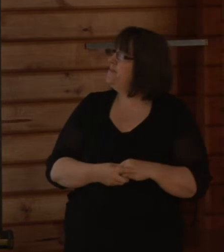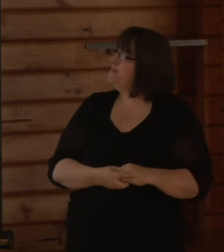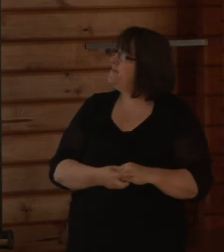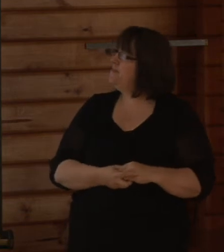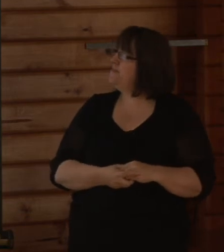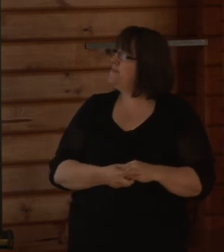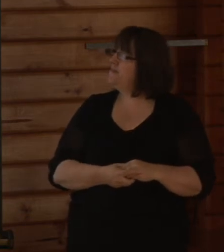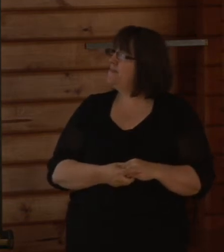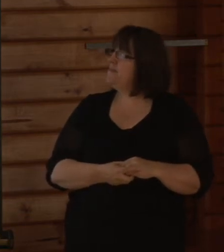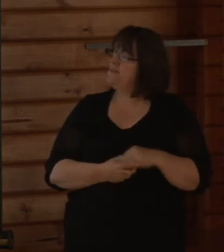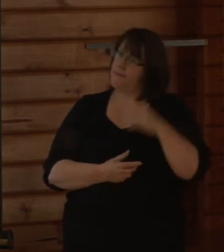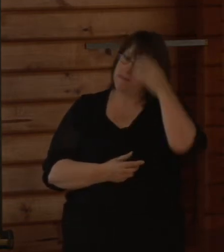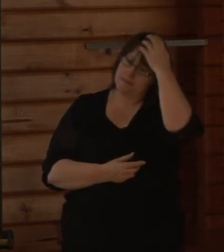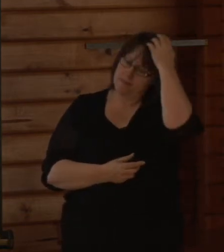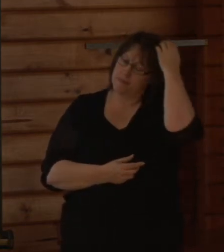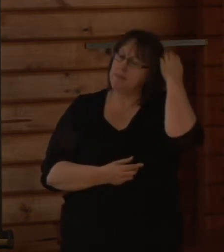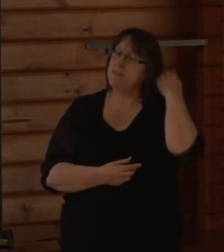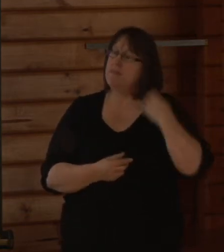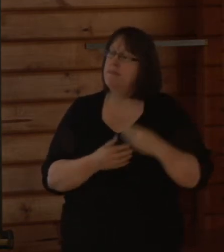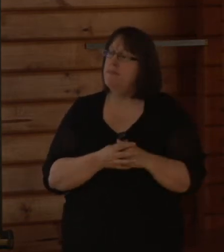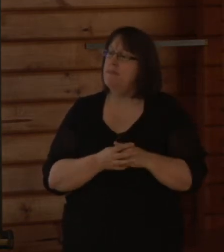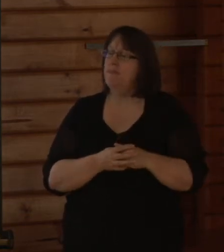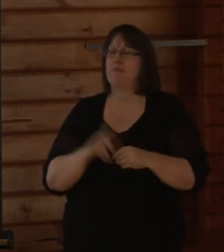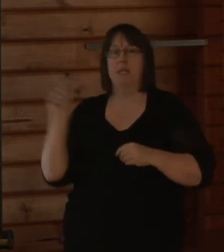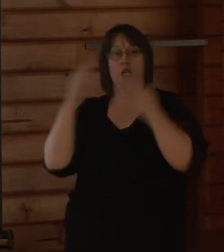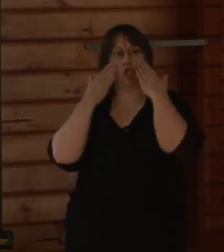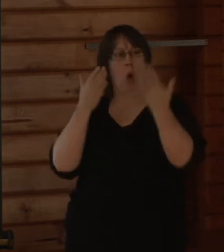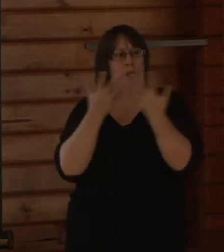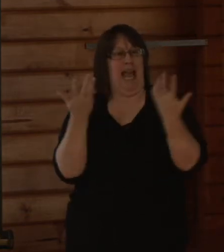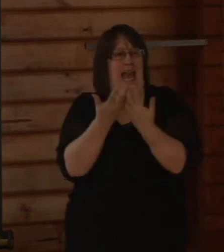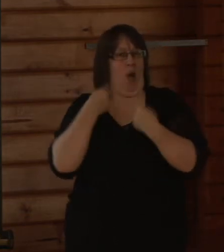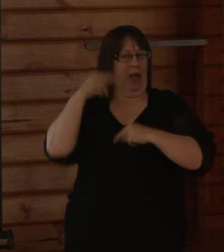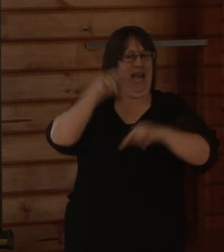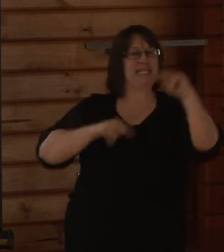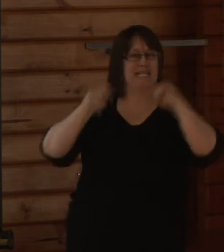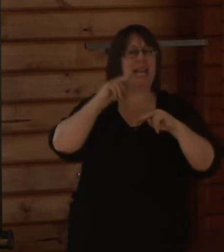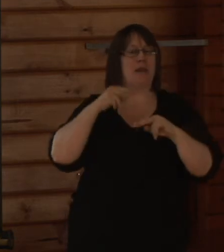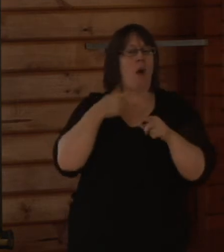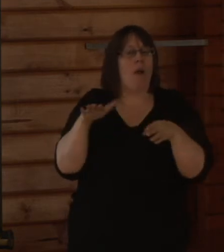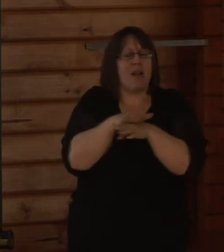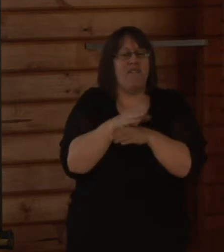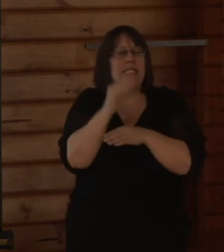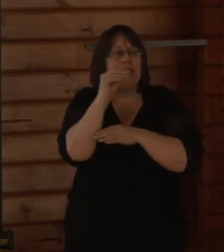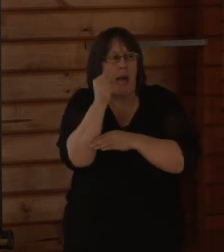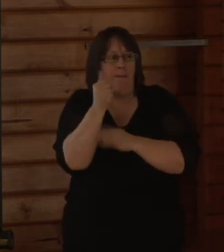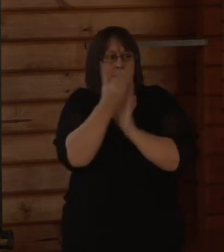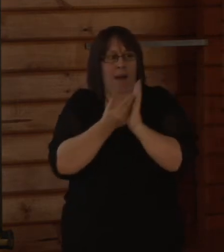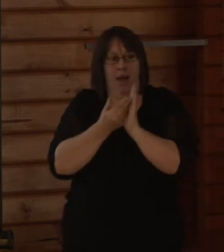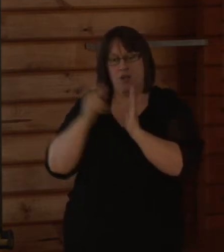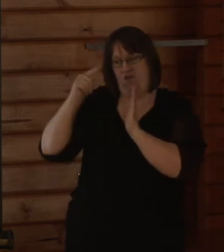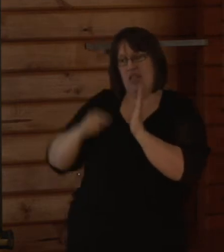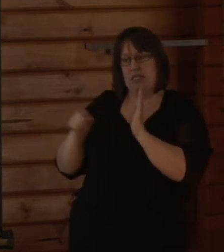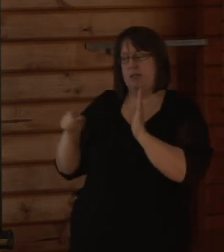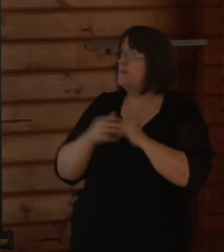This diagram outlines our assessment process, and I'll talk to parts of this process in subsequent